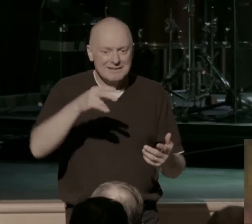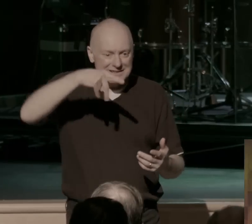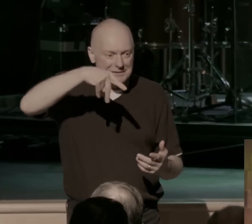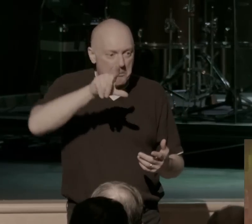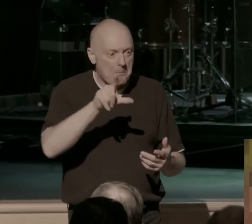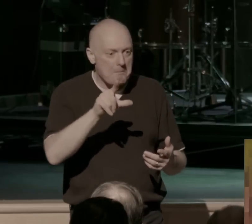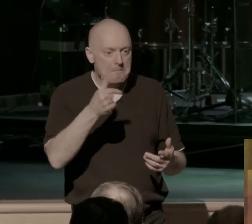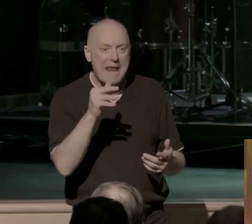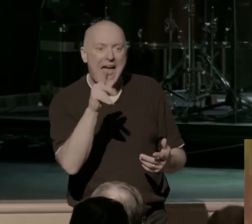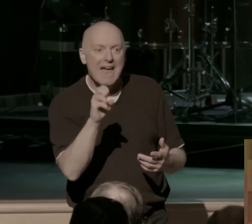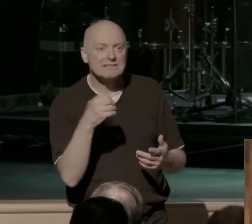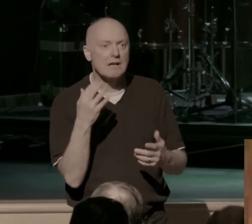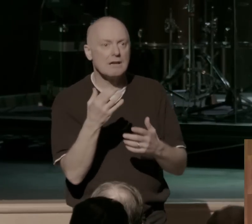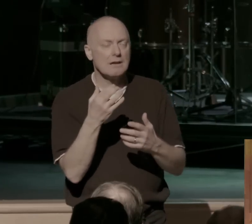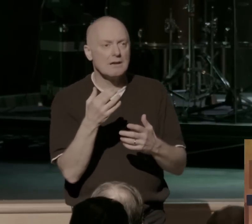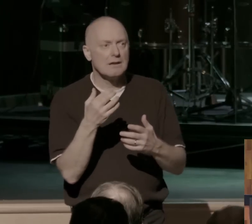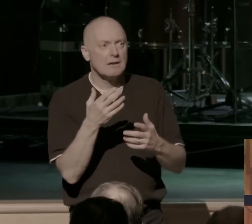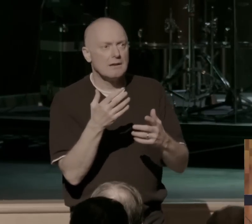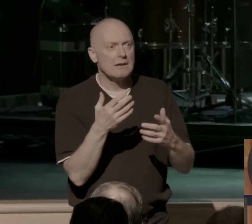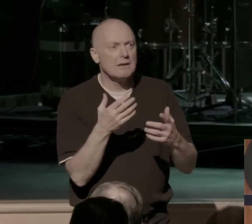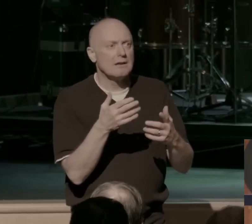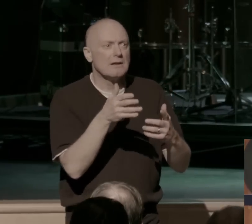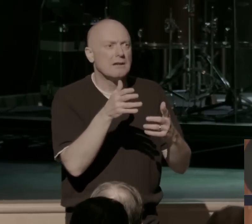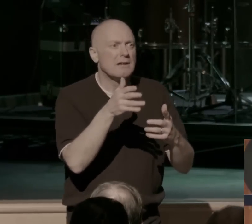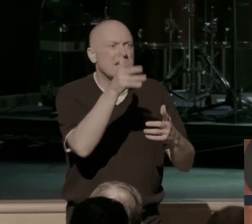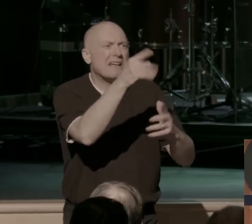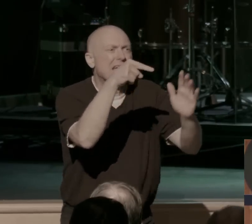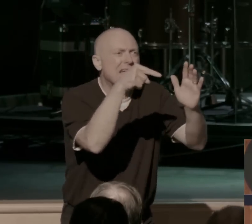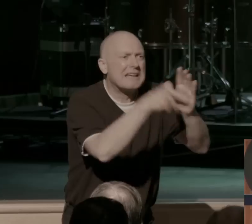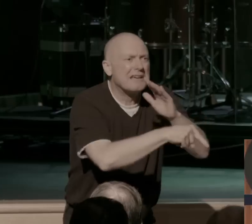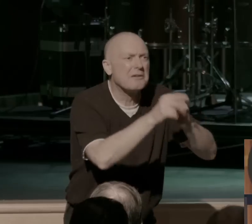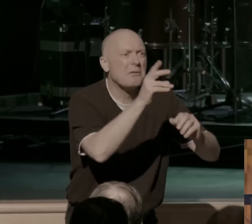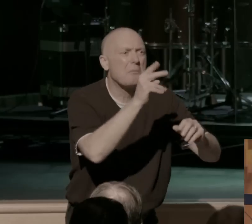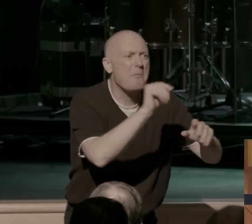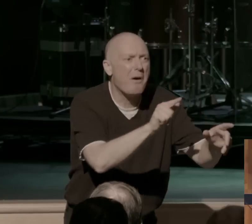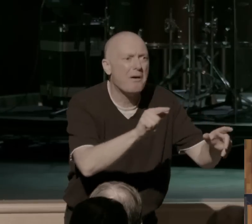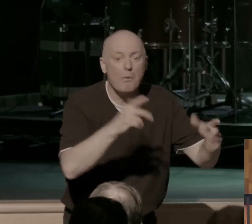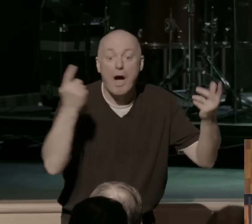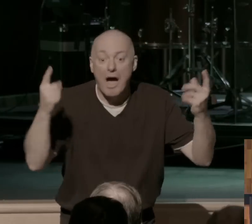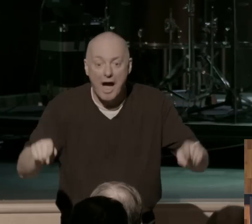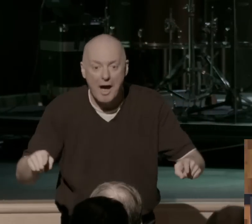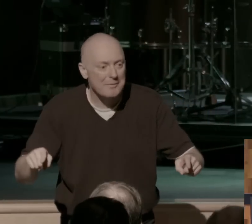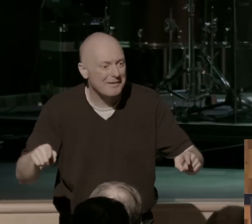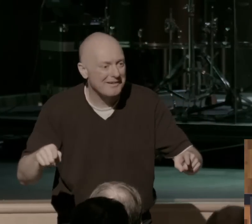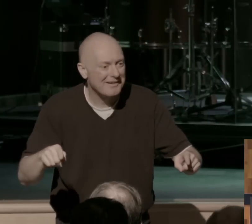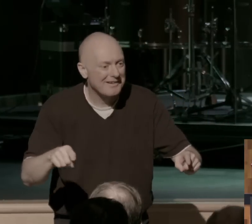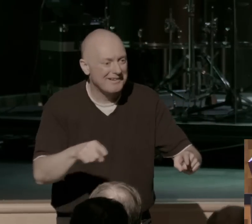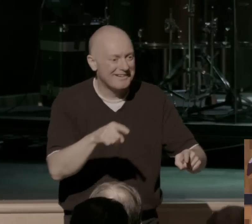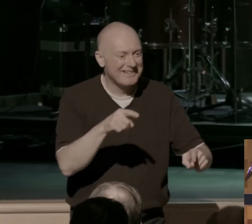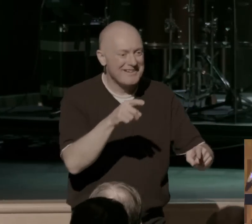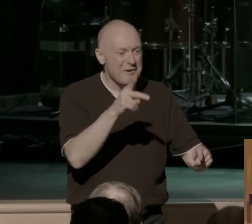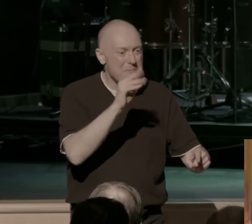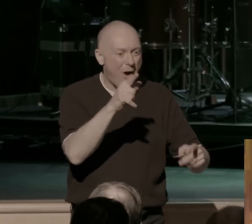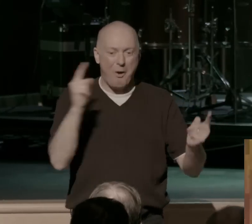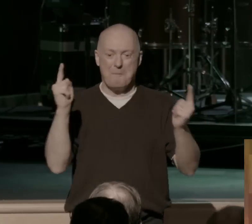out, and what did God do? God did take care of Paul. God introduced Paul to Jesus. Paul met Jesus Christ, and he was